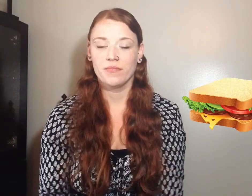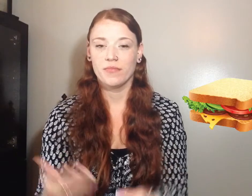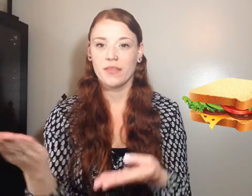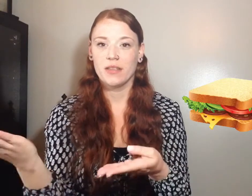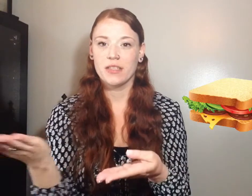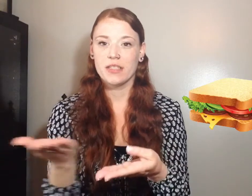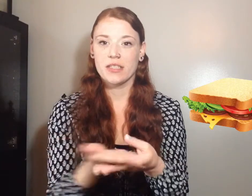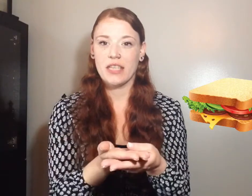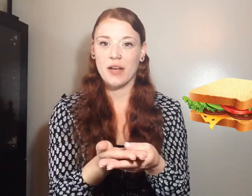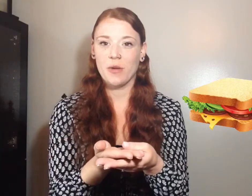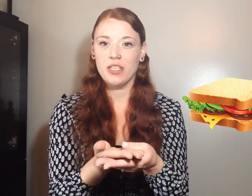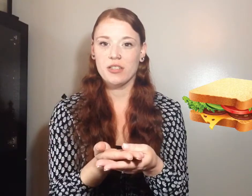Sandwich.